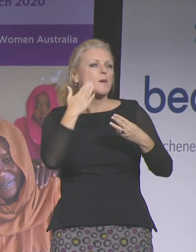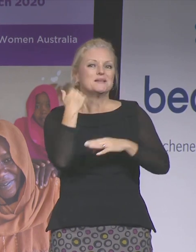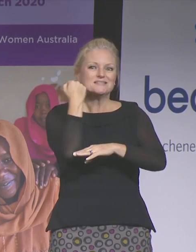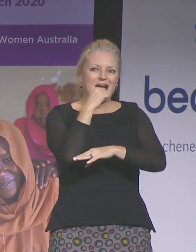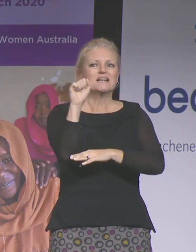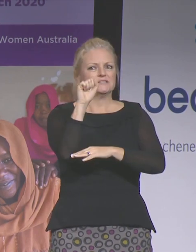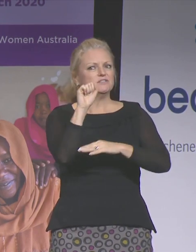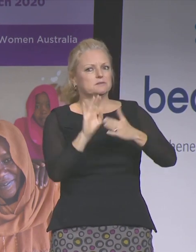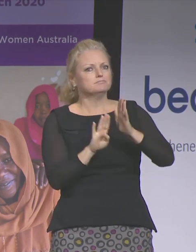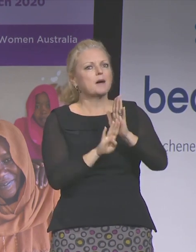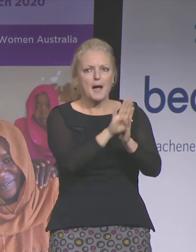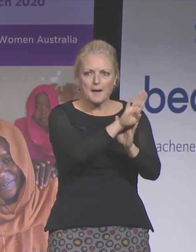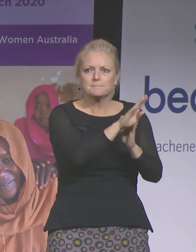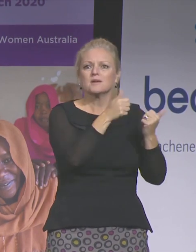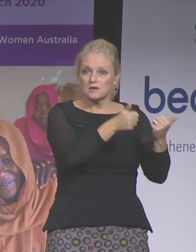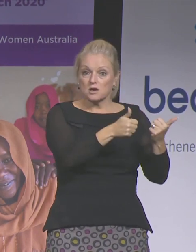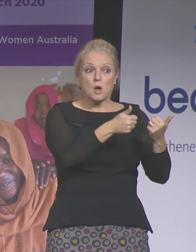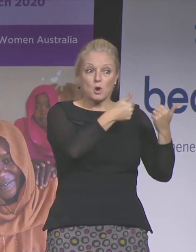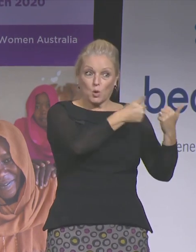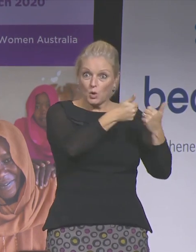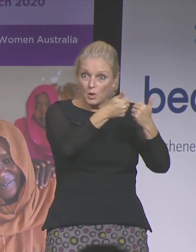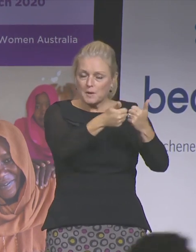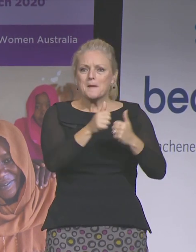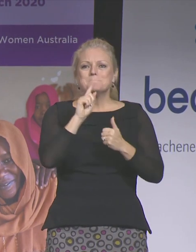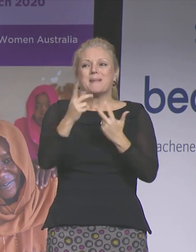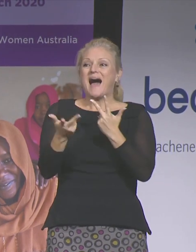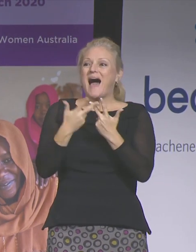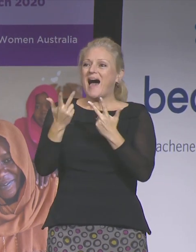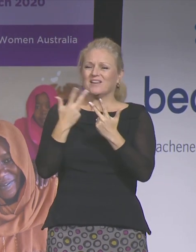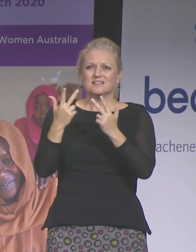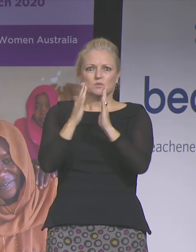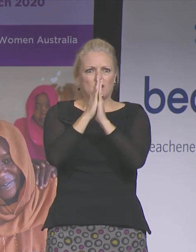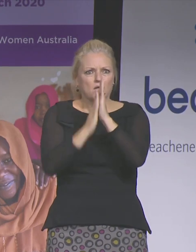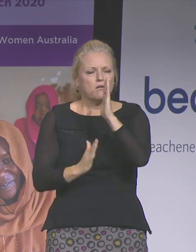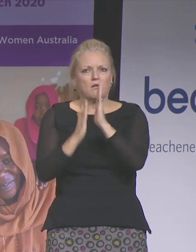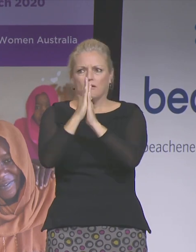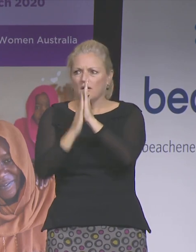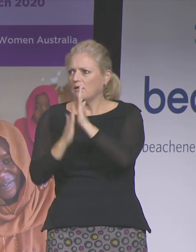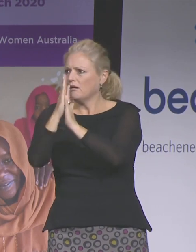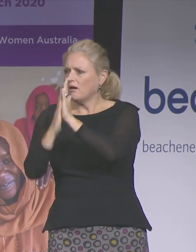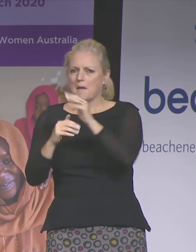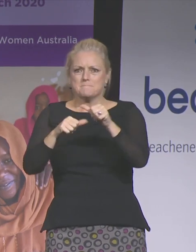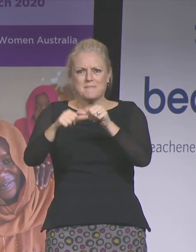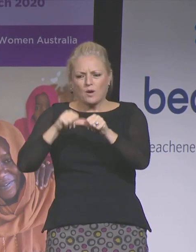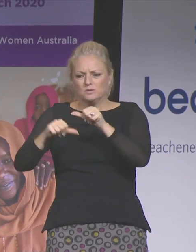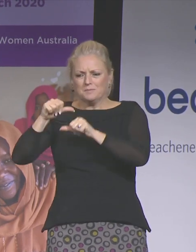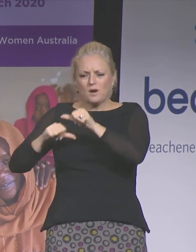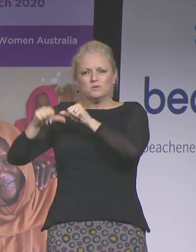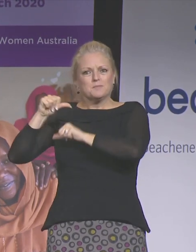those areas, in other areas we've regressed. And at the heart of this regression is discrimination.